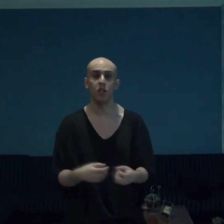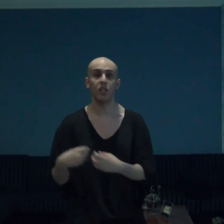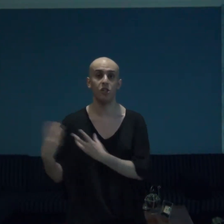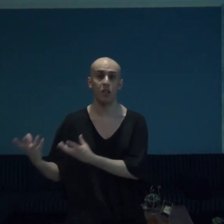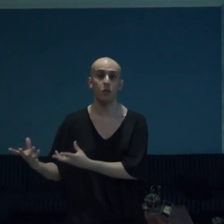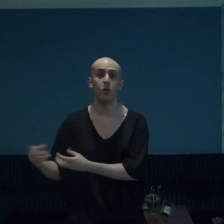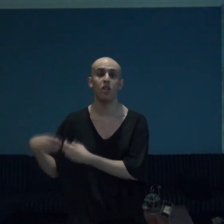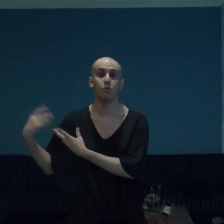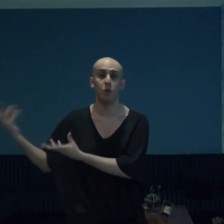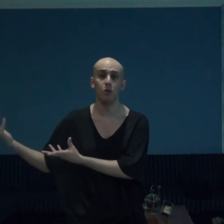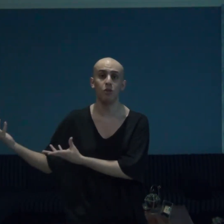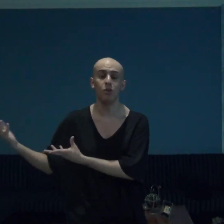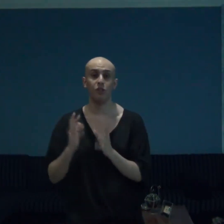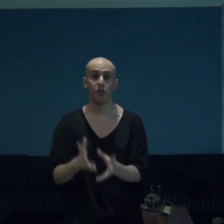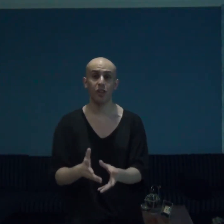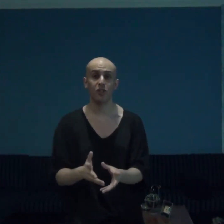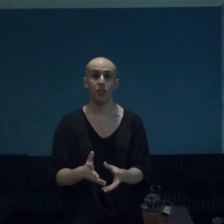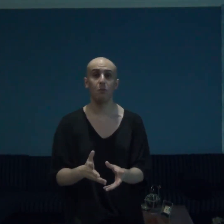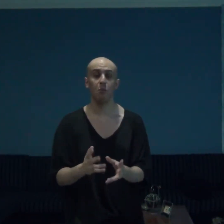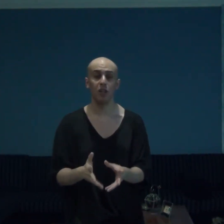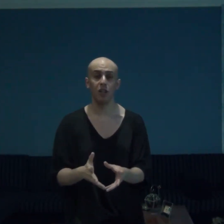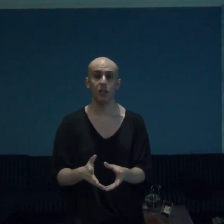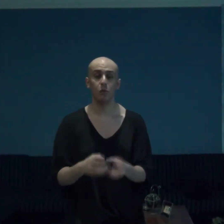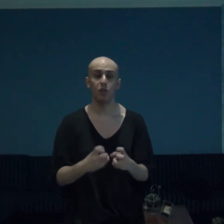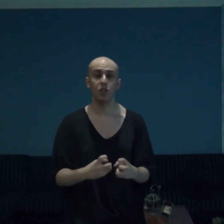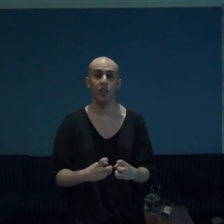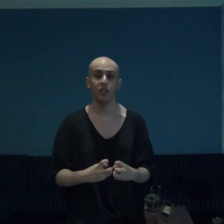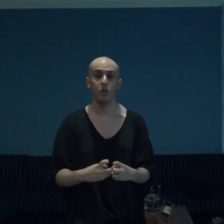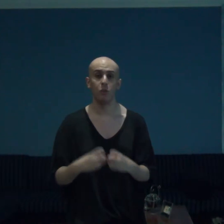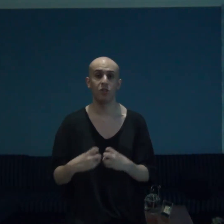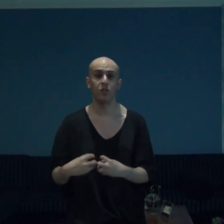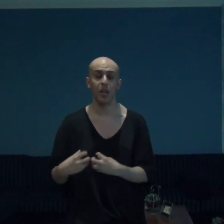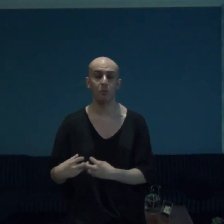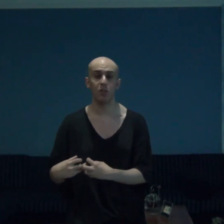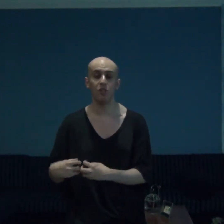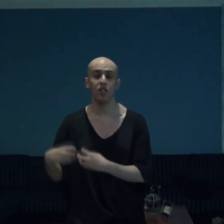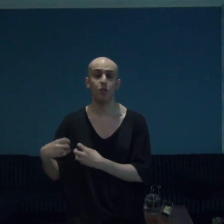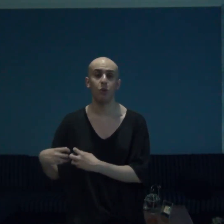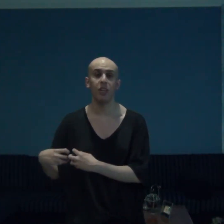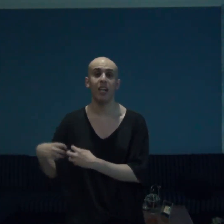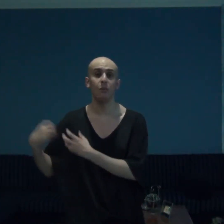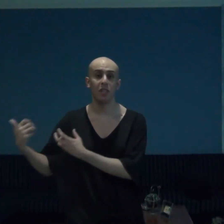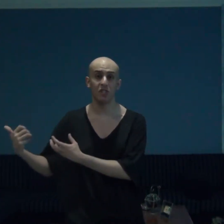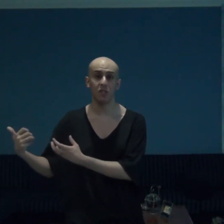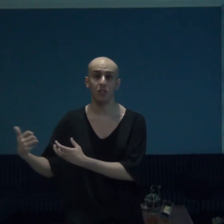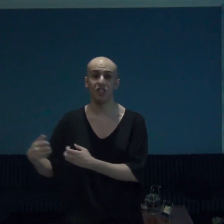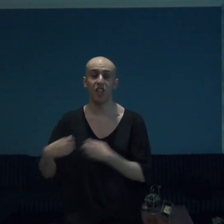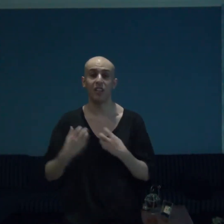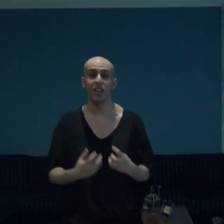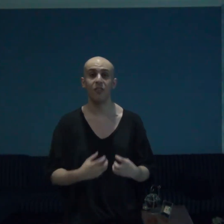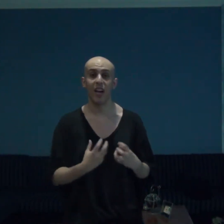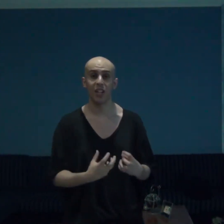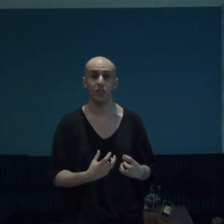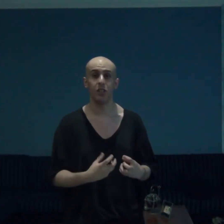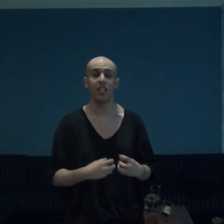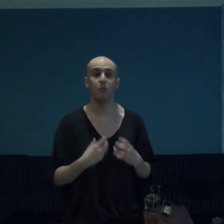Kentaro has wrote the very same manga which later was adapted into a anime series a live action anime